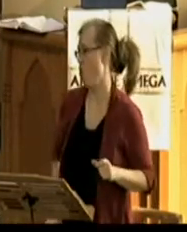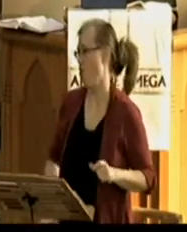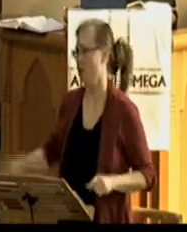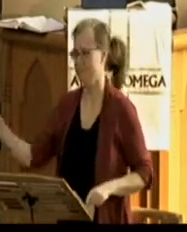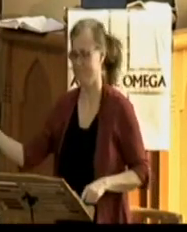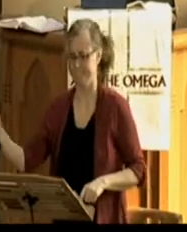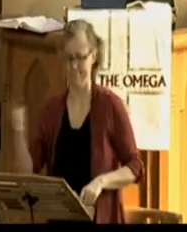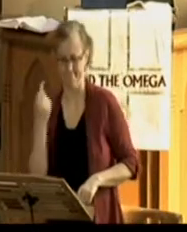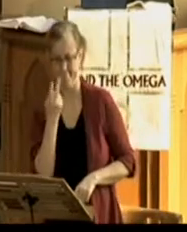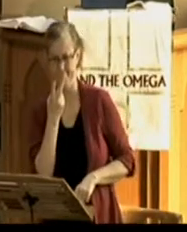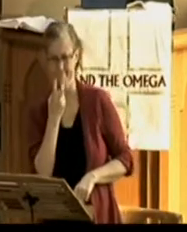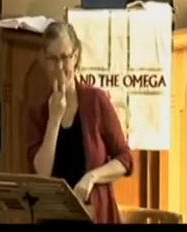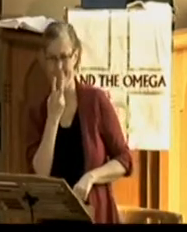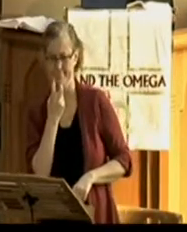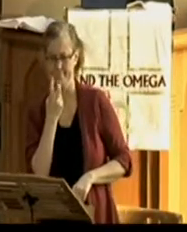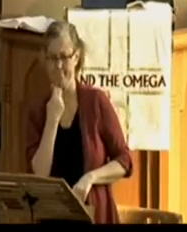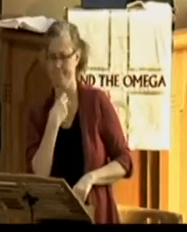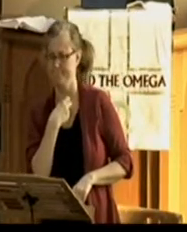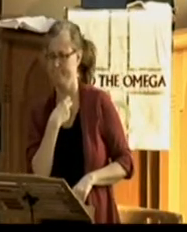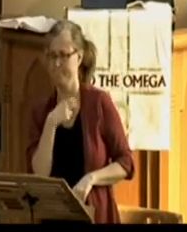his side, I will not believe.